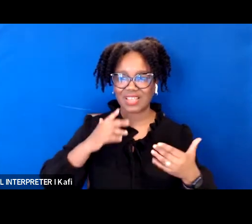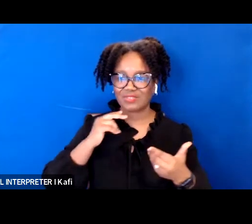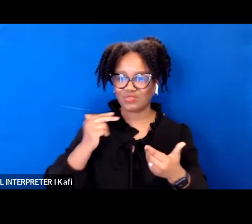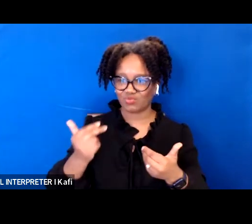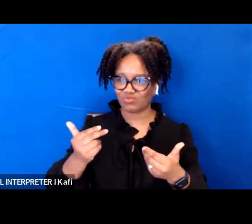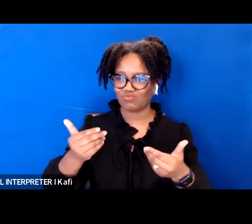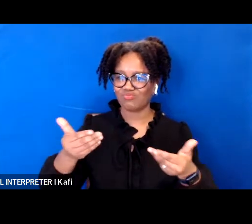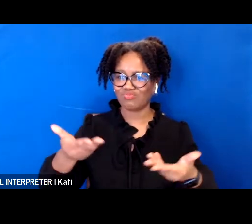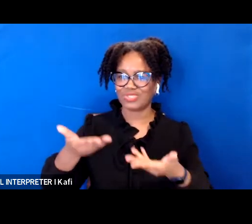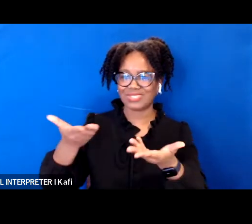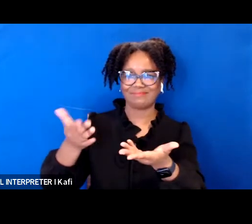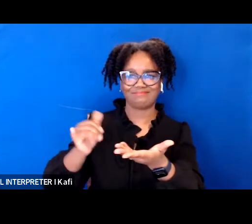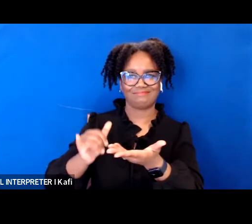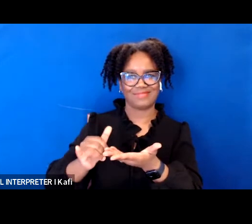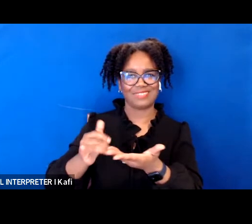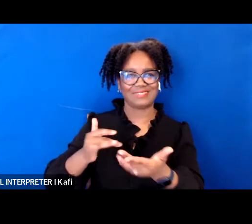here